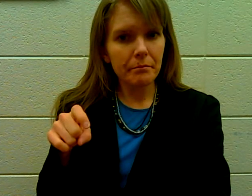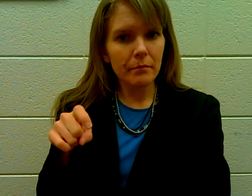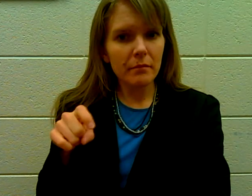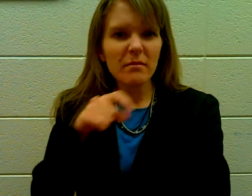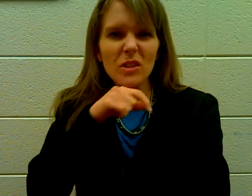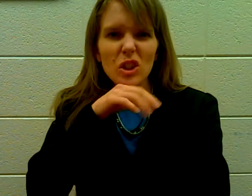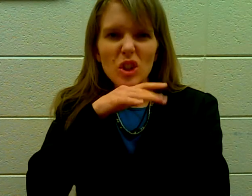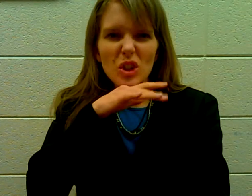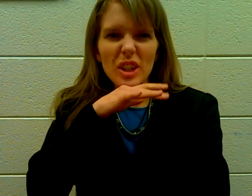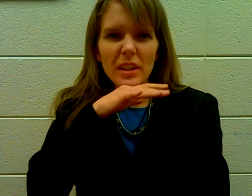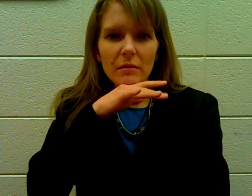Dirty.